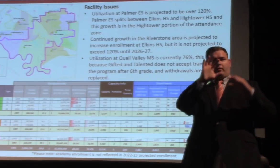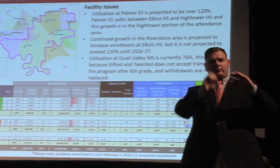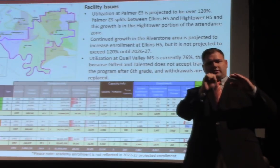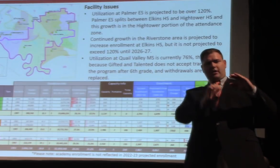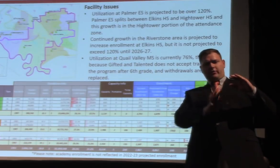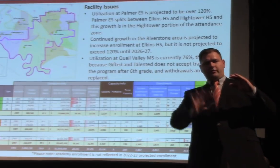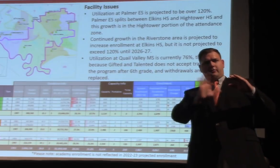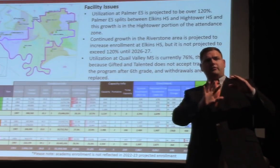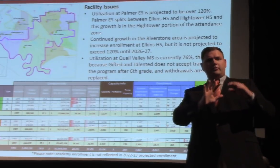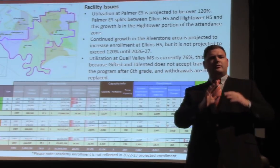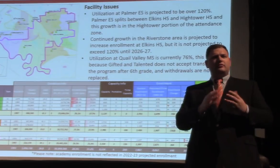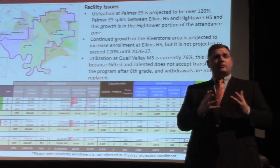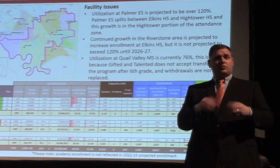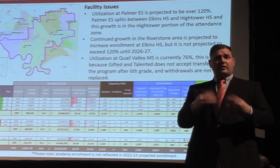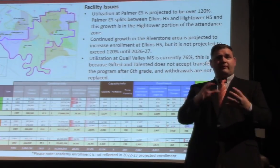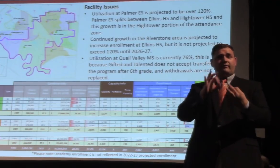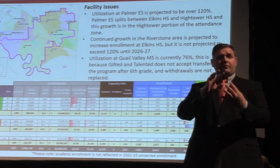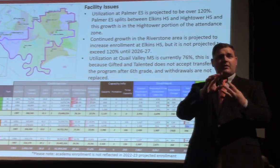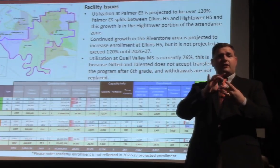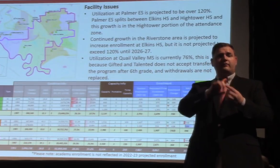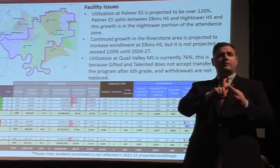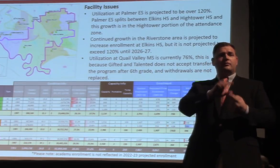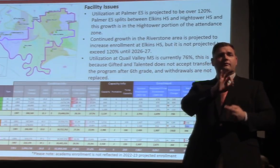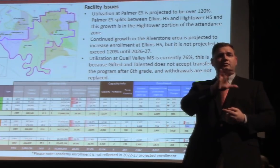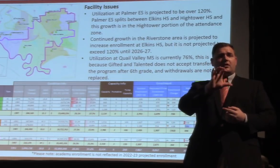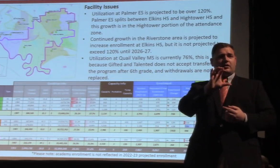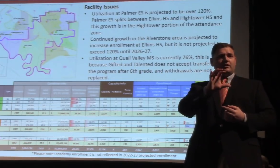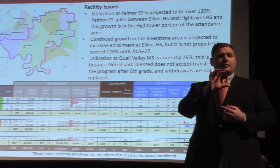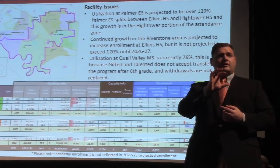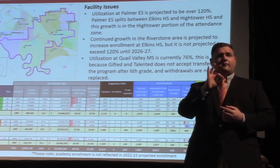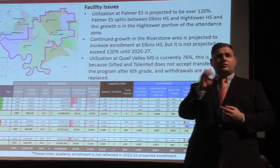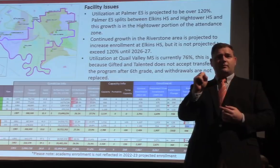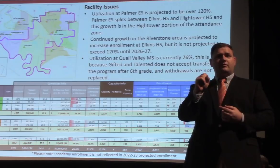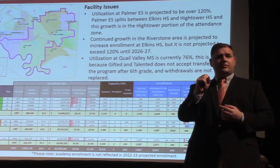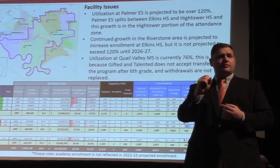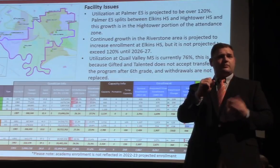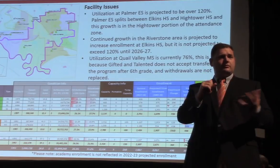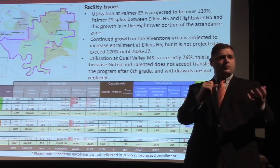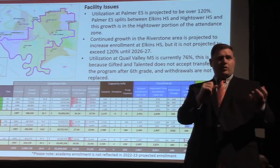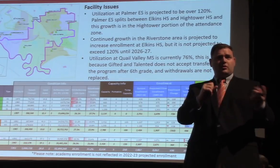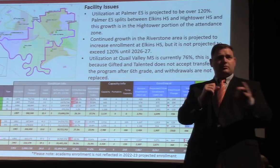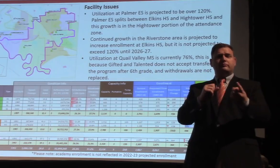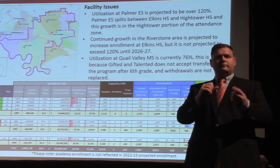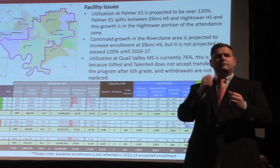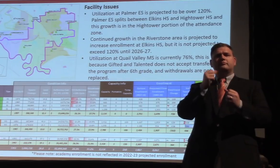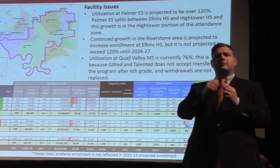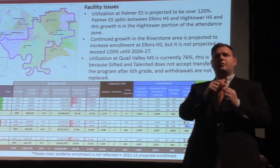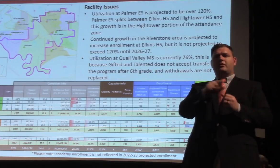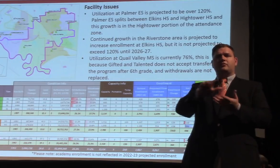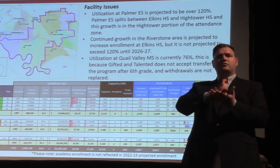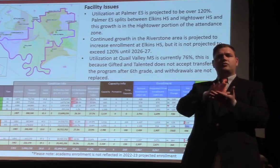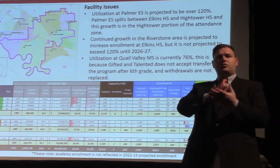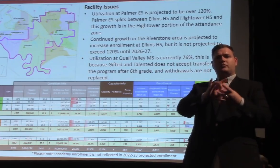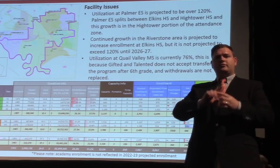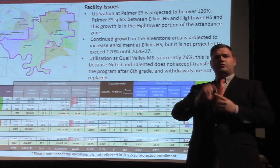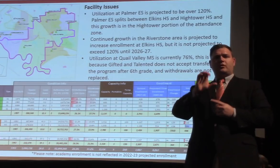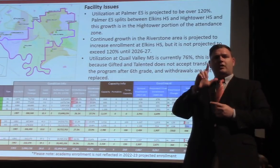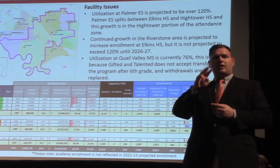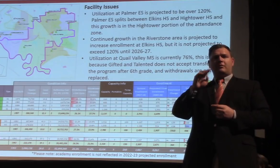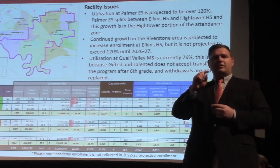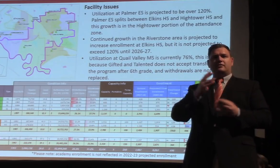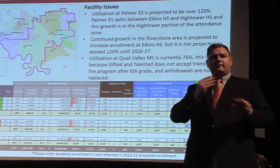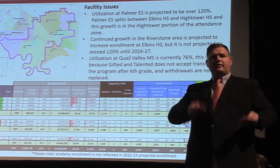want to provide that feedback on First Colony and Fort Settlement, just be reminded that those schools are in the Clements feeder pattern.